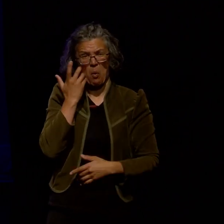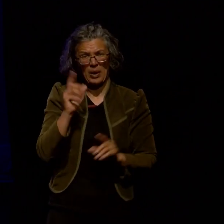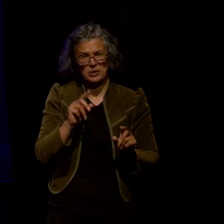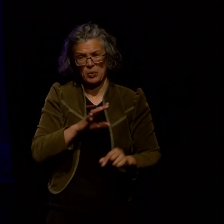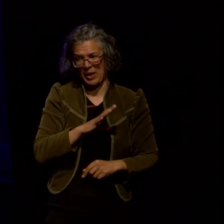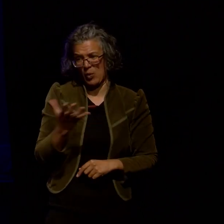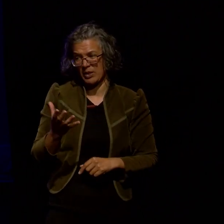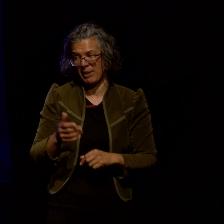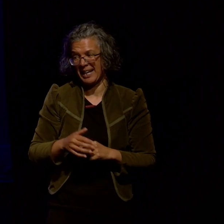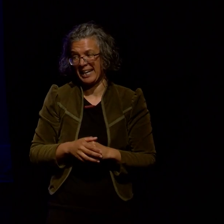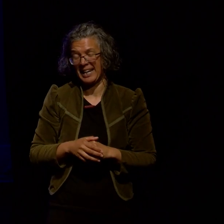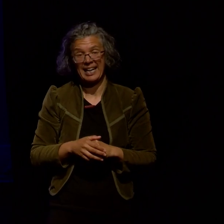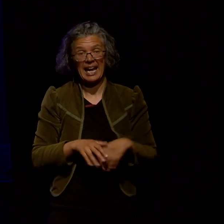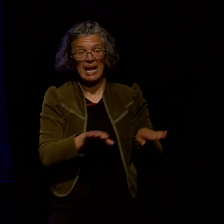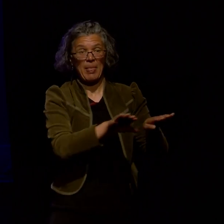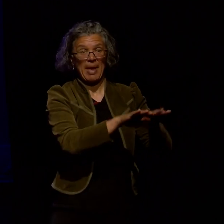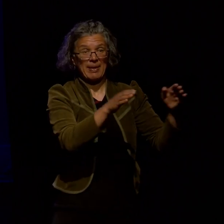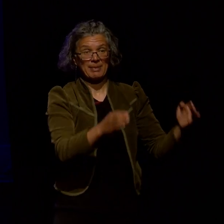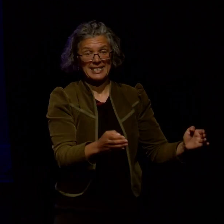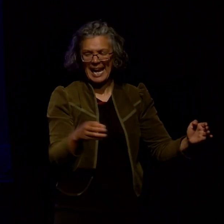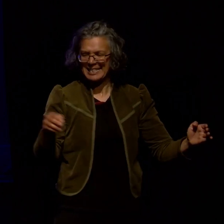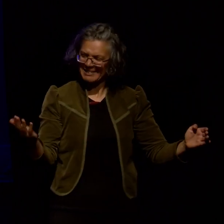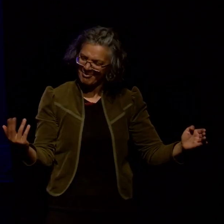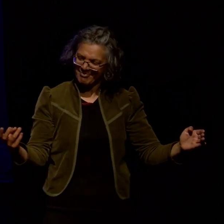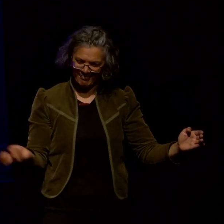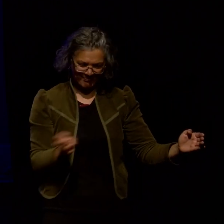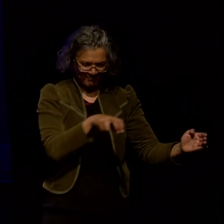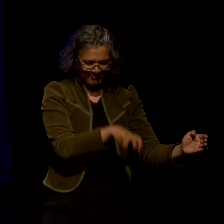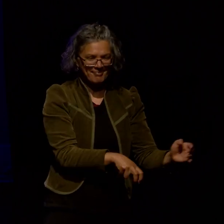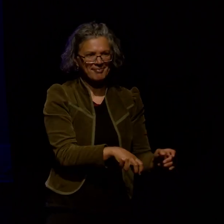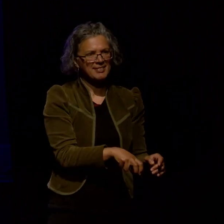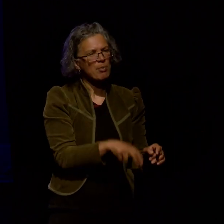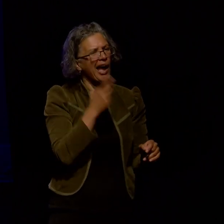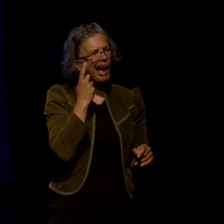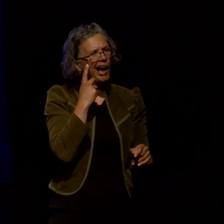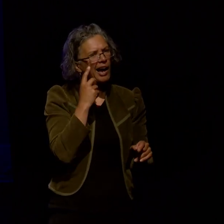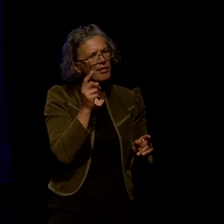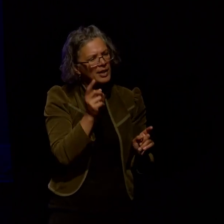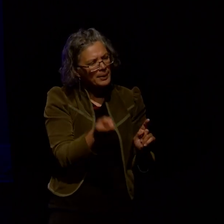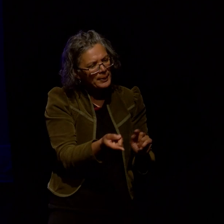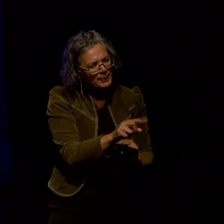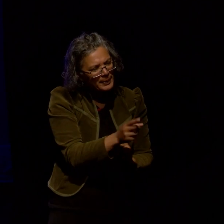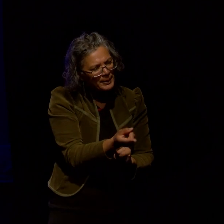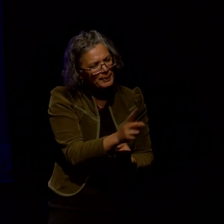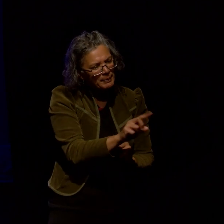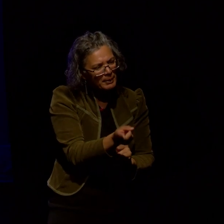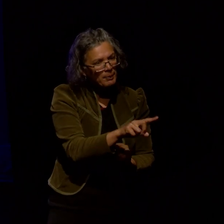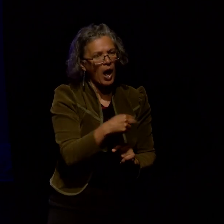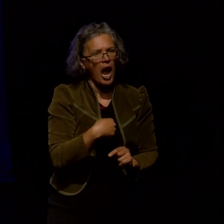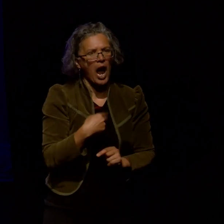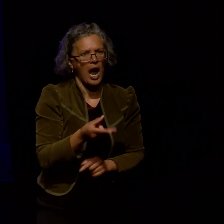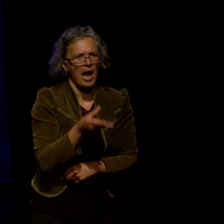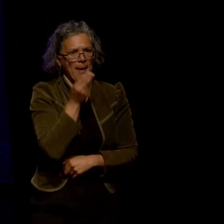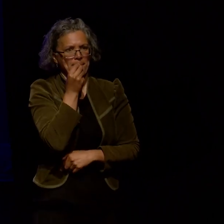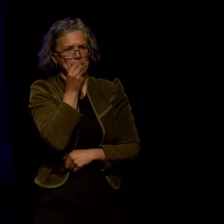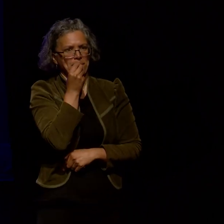and then I sit them down at my desk and I get them to page through sequences of maps and during the session I say as little as possible I